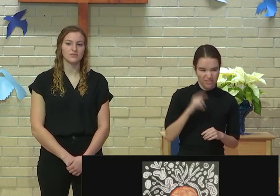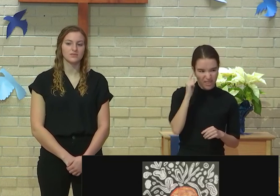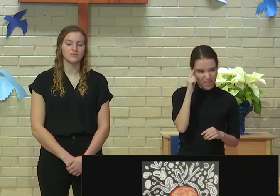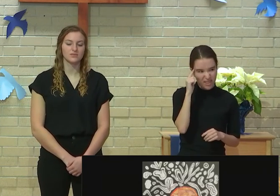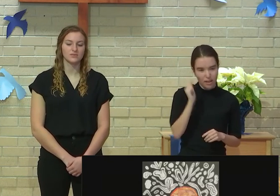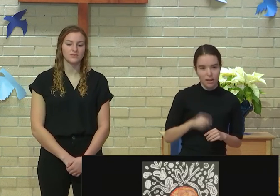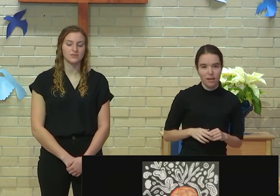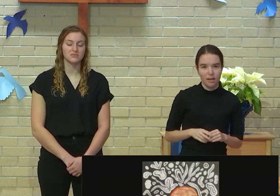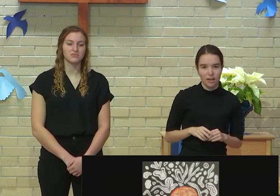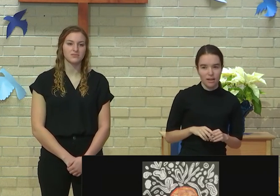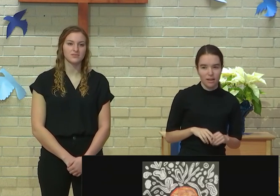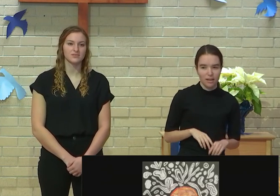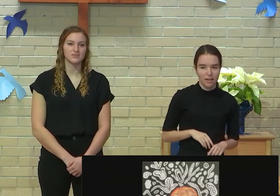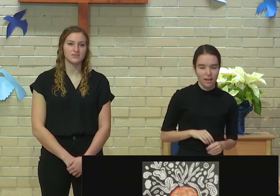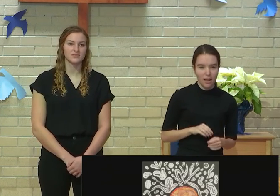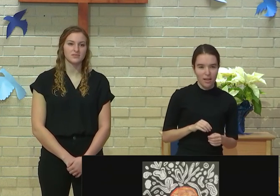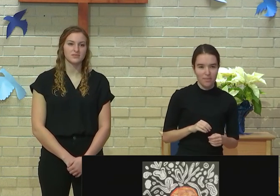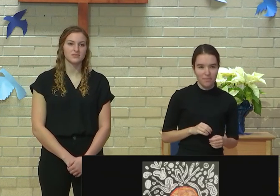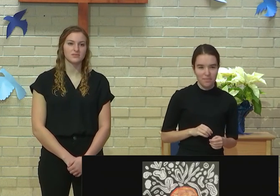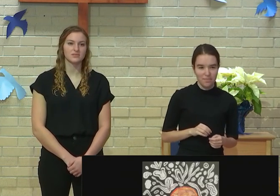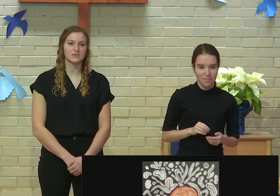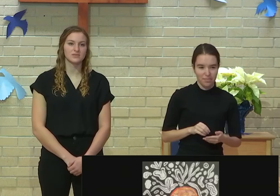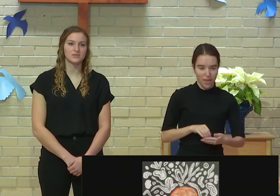fried chicken in my hair and like,